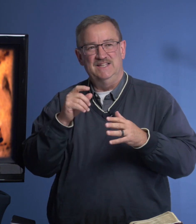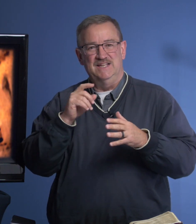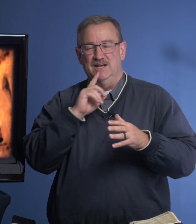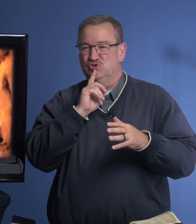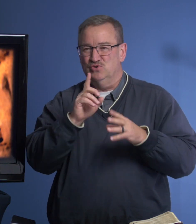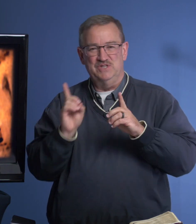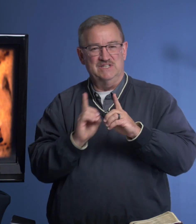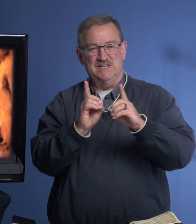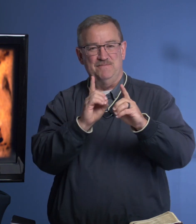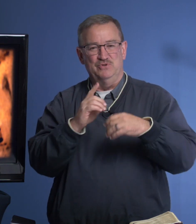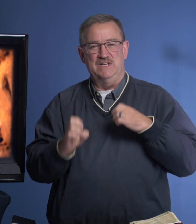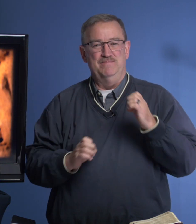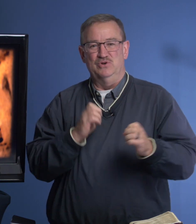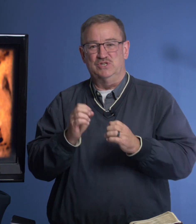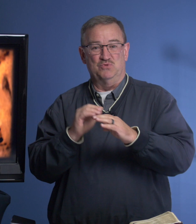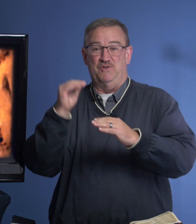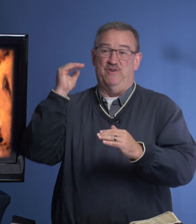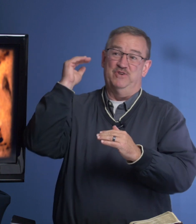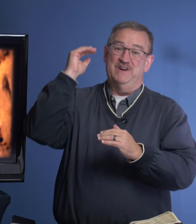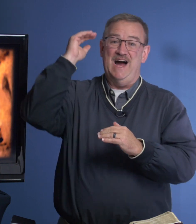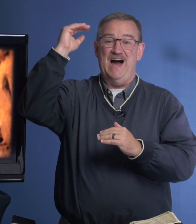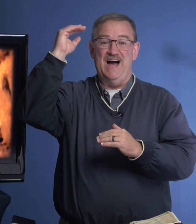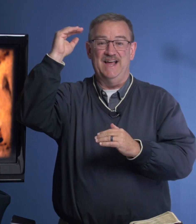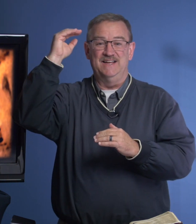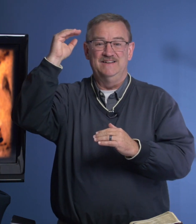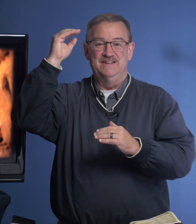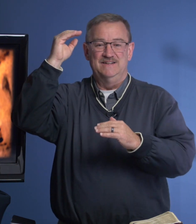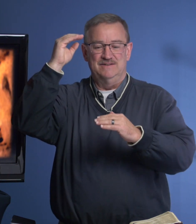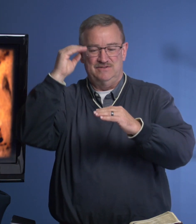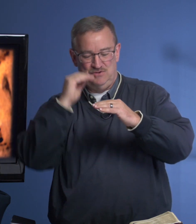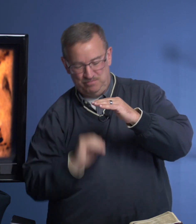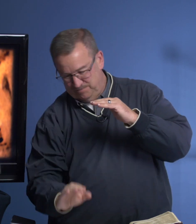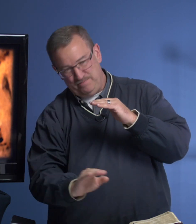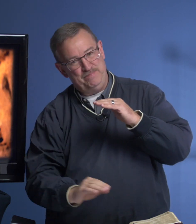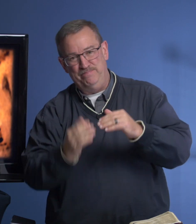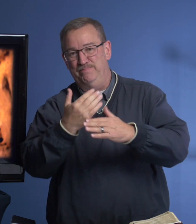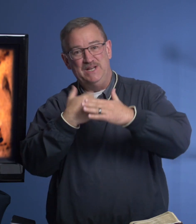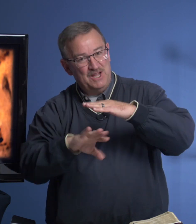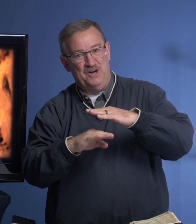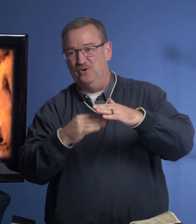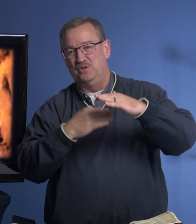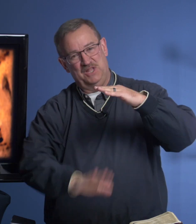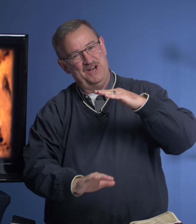I'm sure the disciples' emotions went from very high to below low.